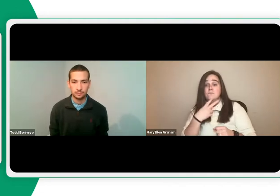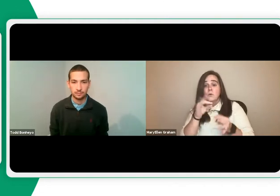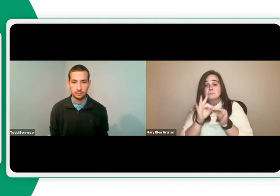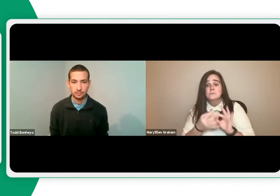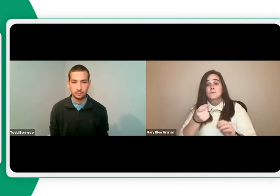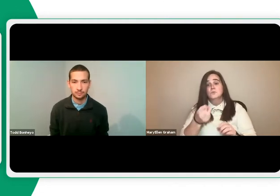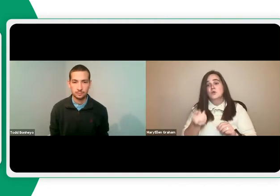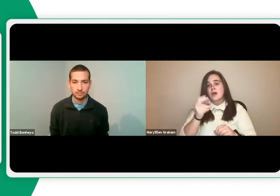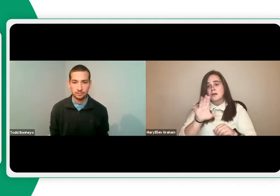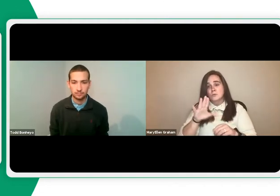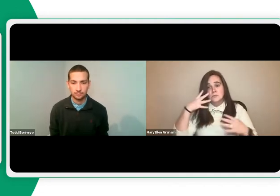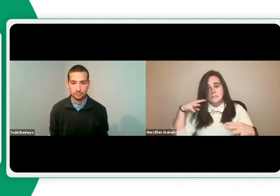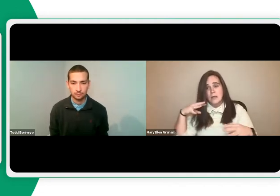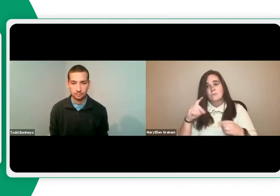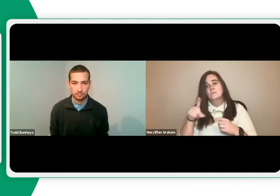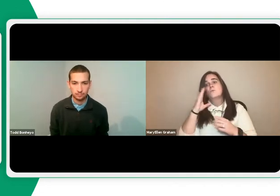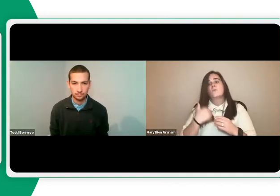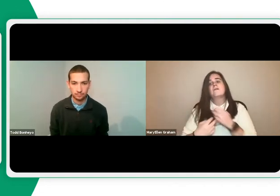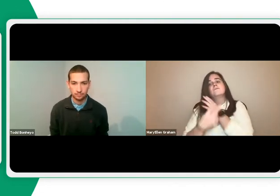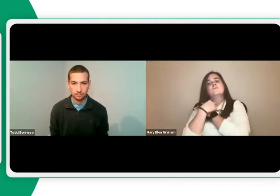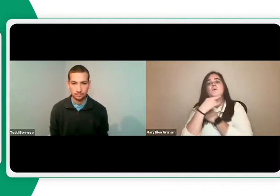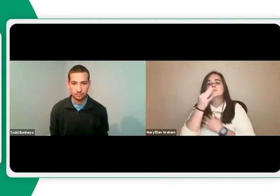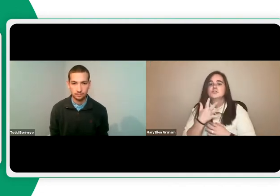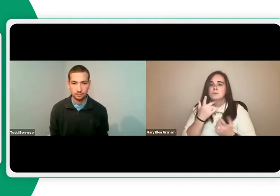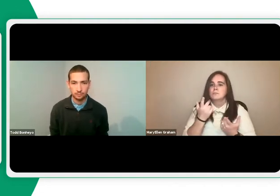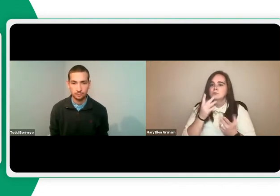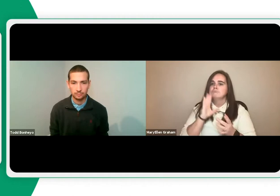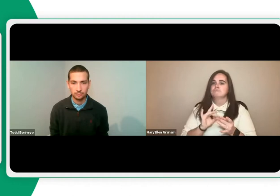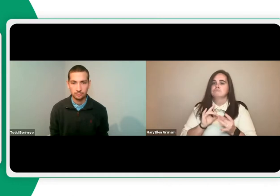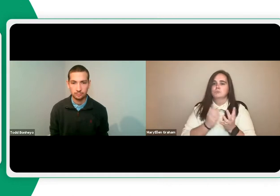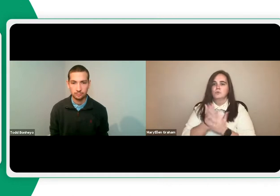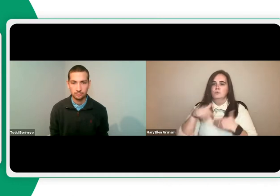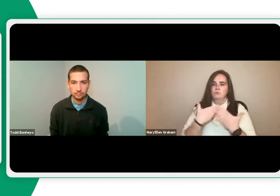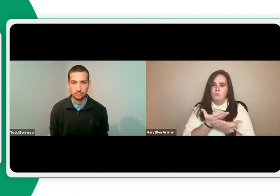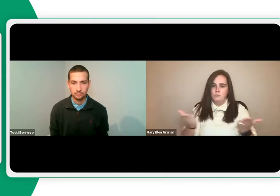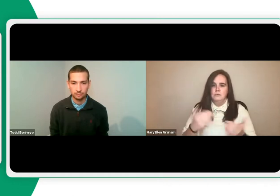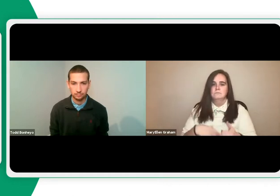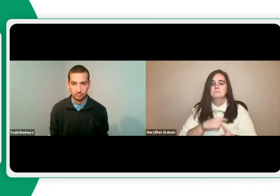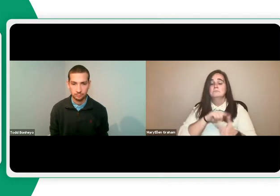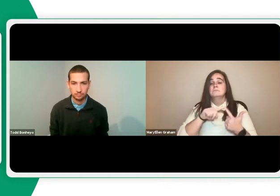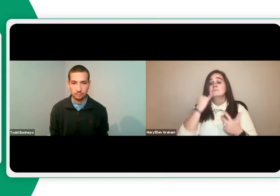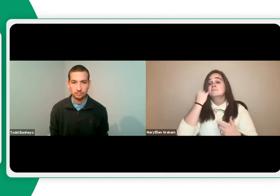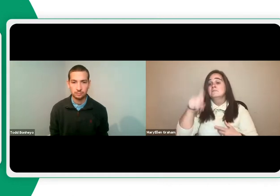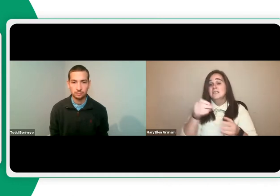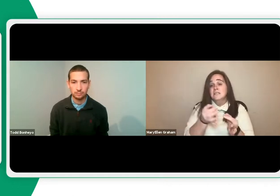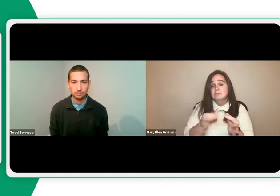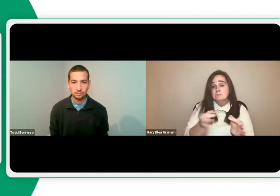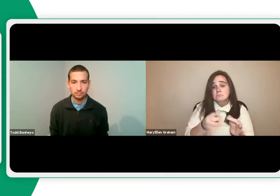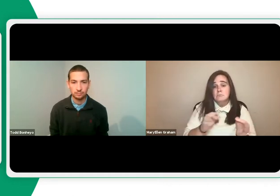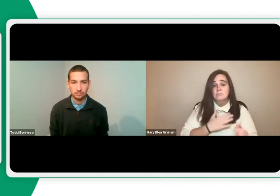more difficult to see in totality. If you need voice interpretation, make sure you have the audio turned